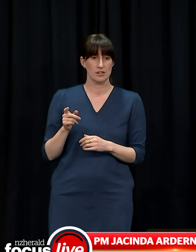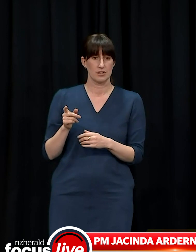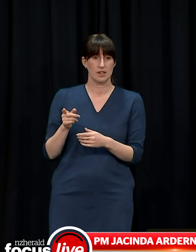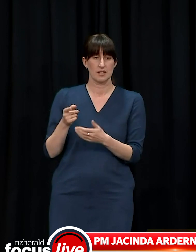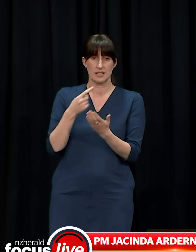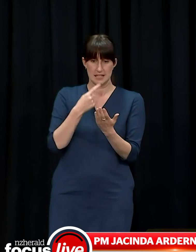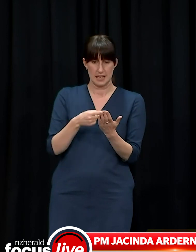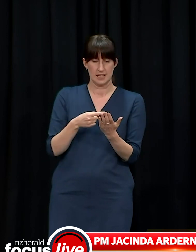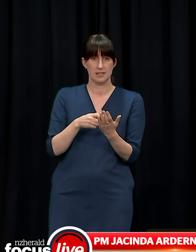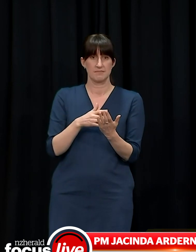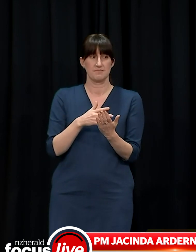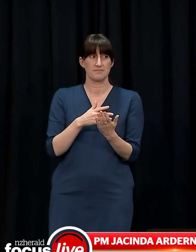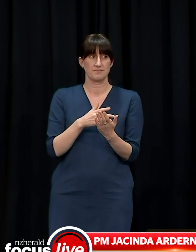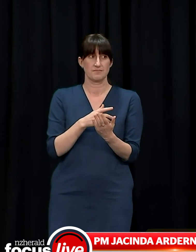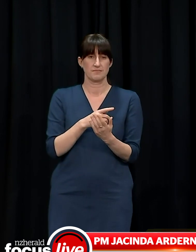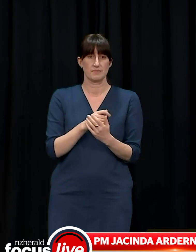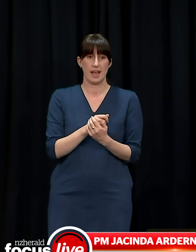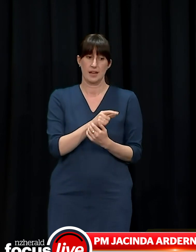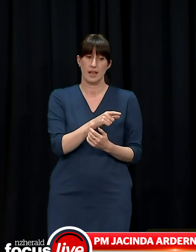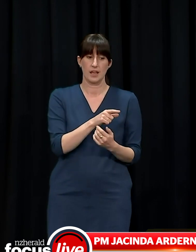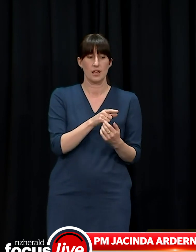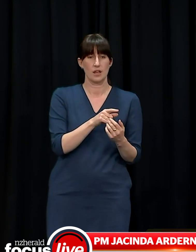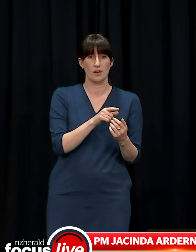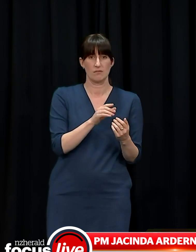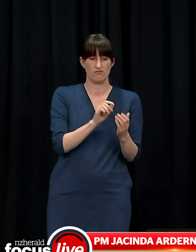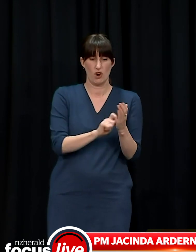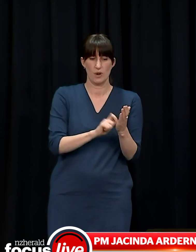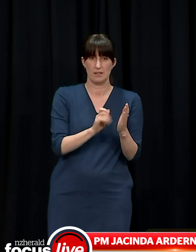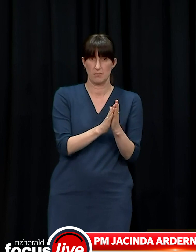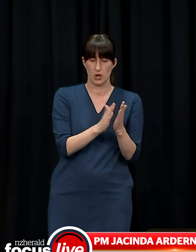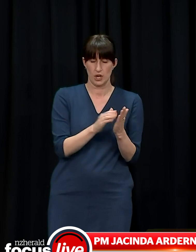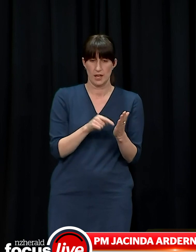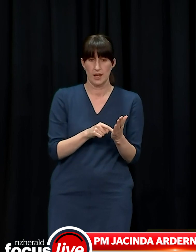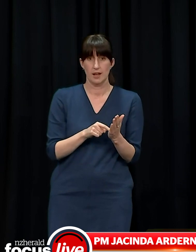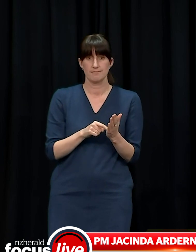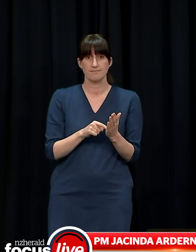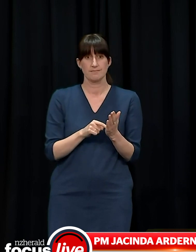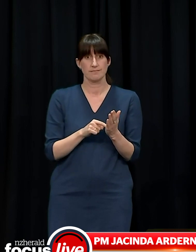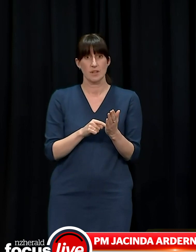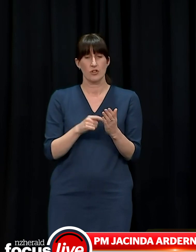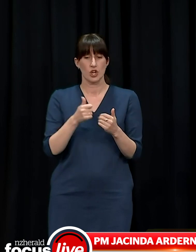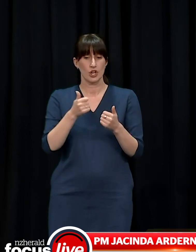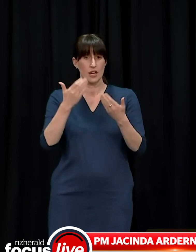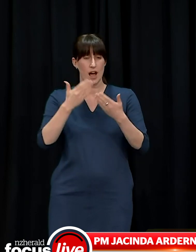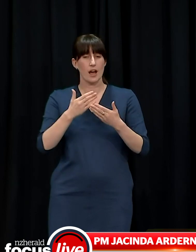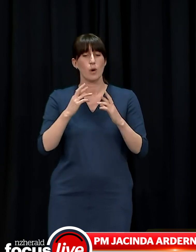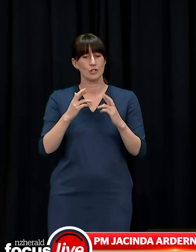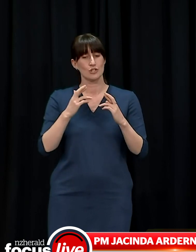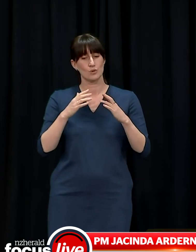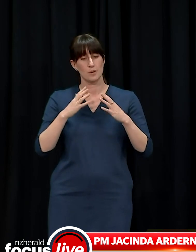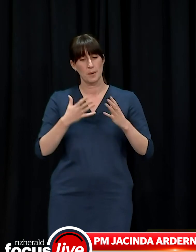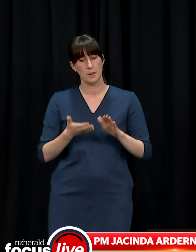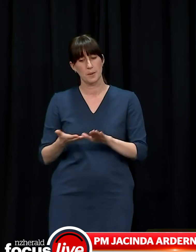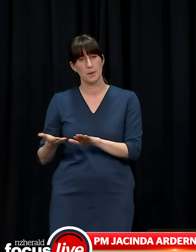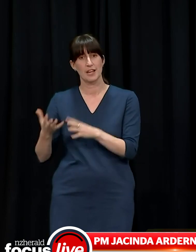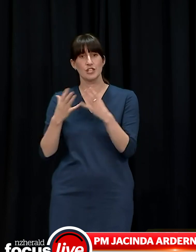Michael says in his recently released autobiography, I do wish to go gentle into the good night. Raging against the dying of